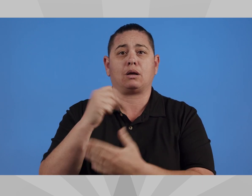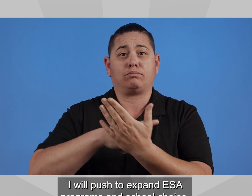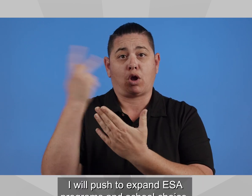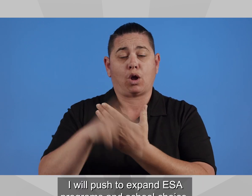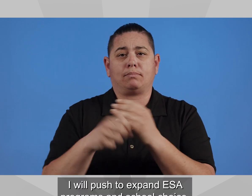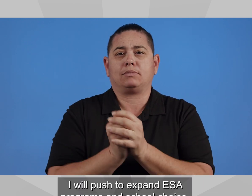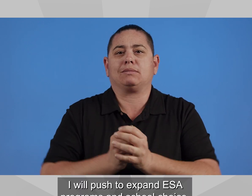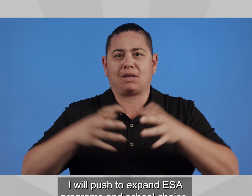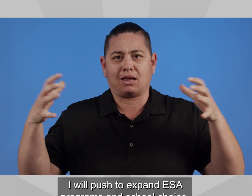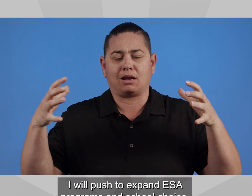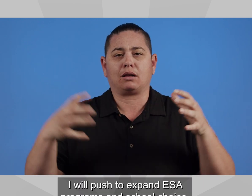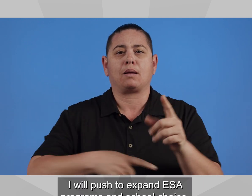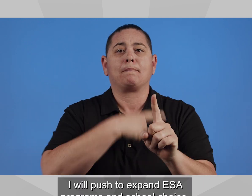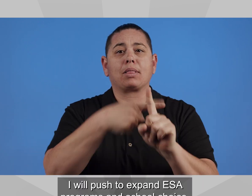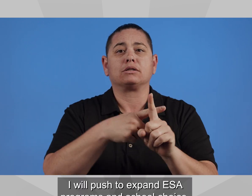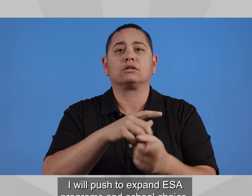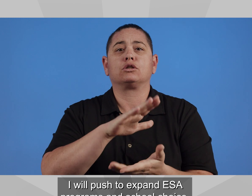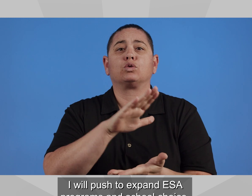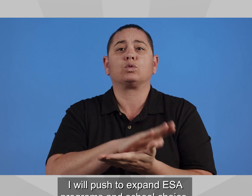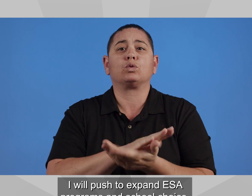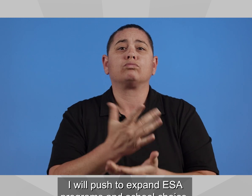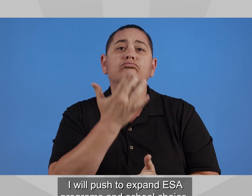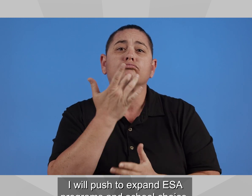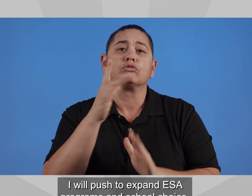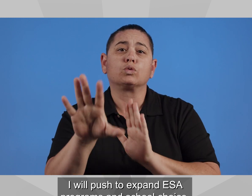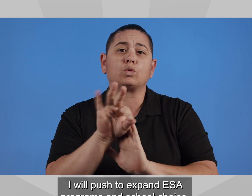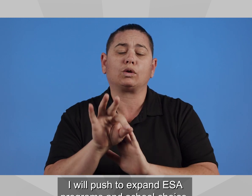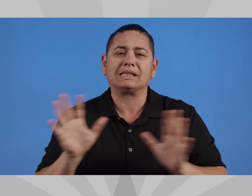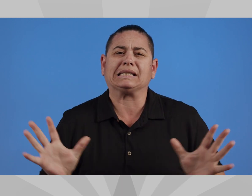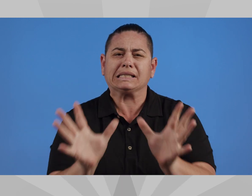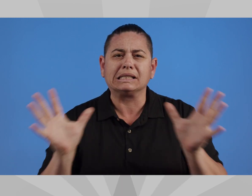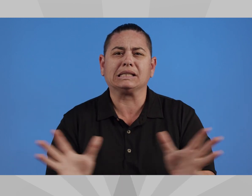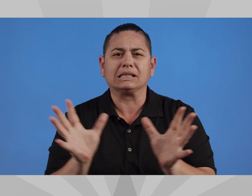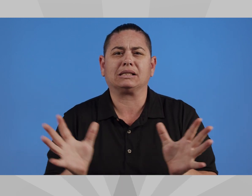I will push to expand ESA programs and school choice.